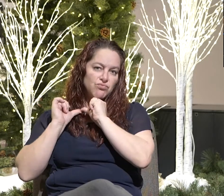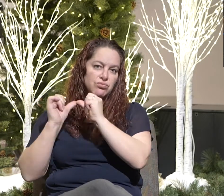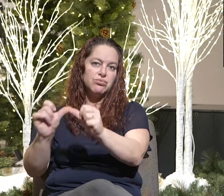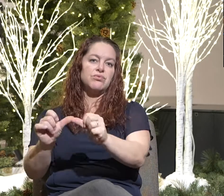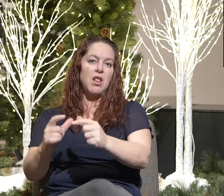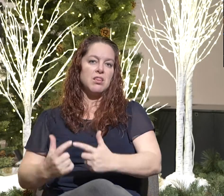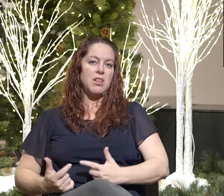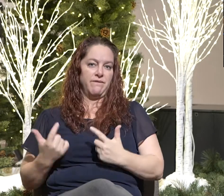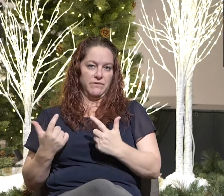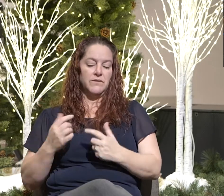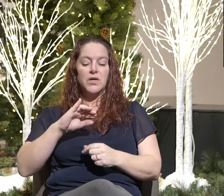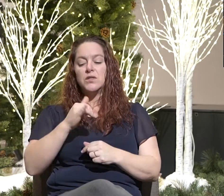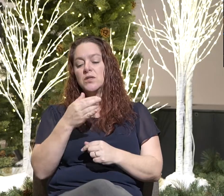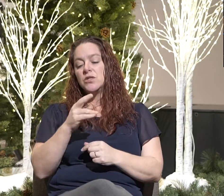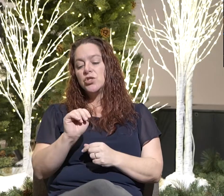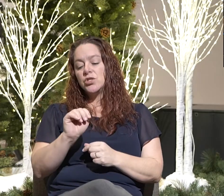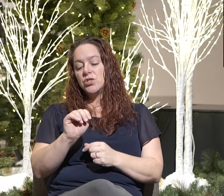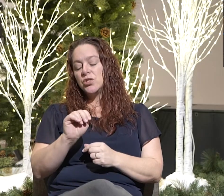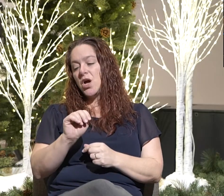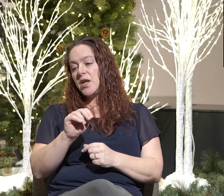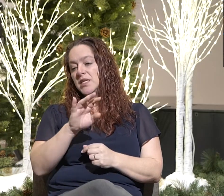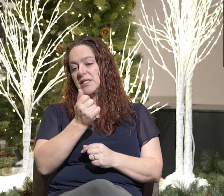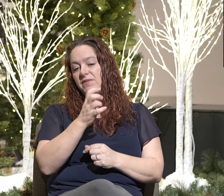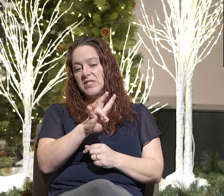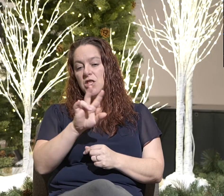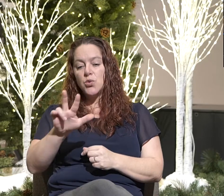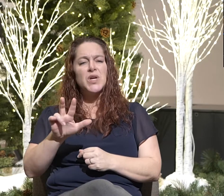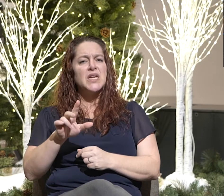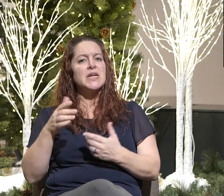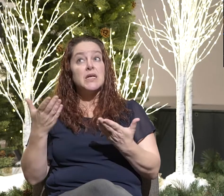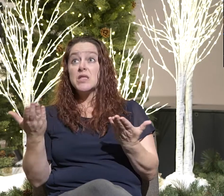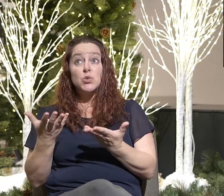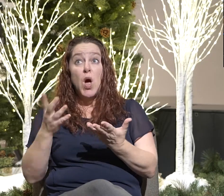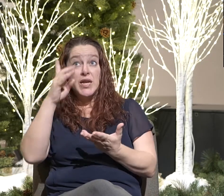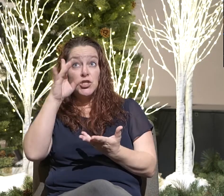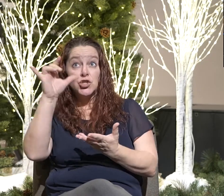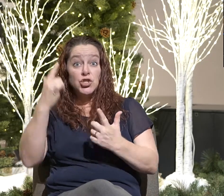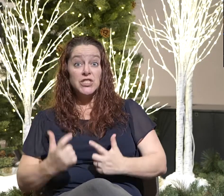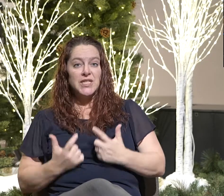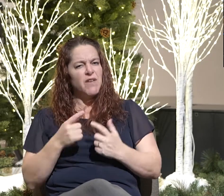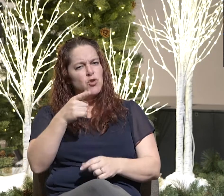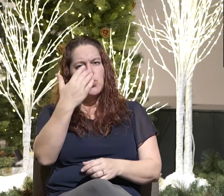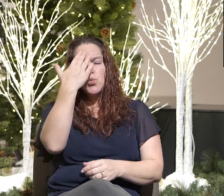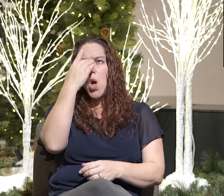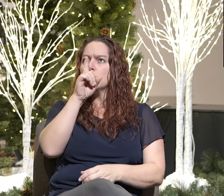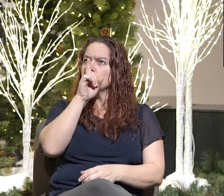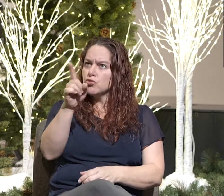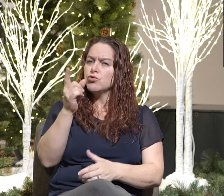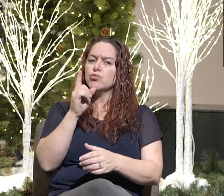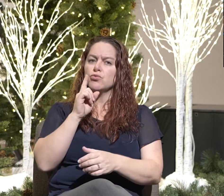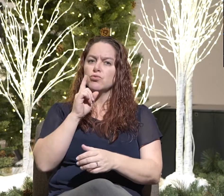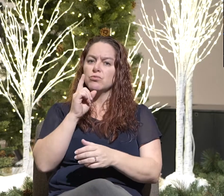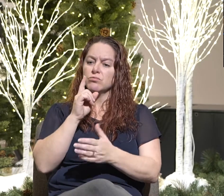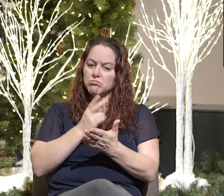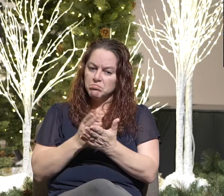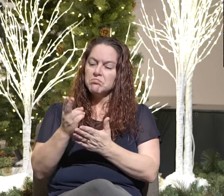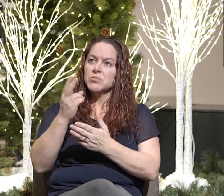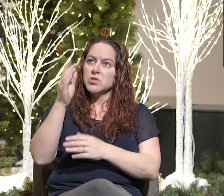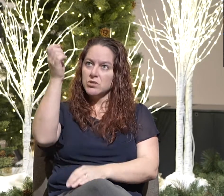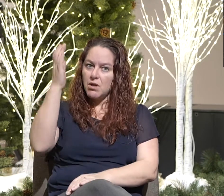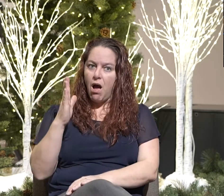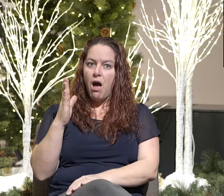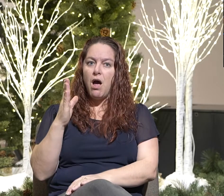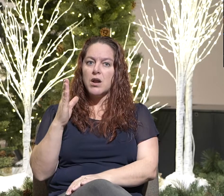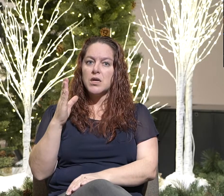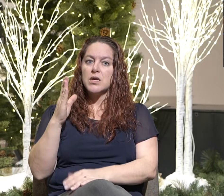John 17, 3, Now this is eternal life that you know God, the only true God, and Jesus Christ whom